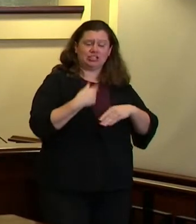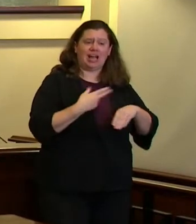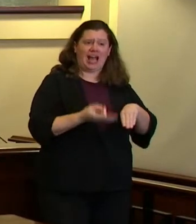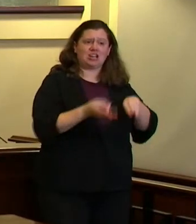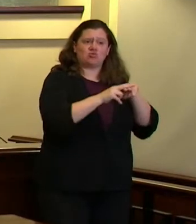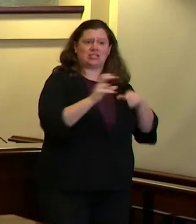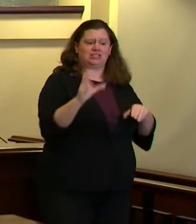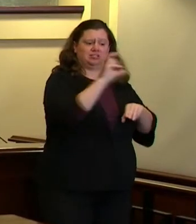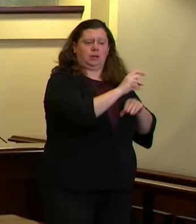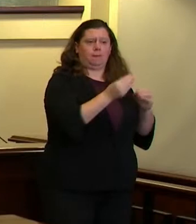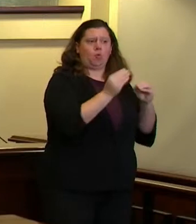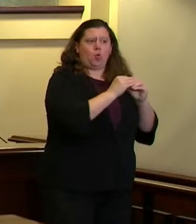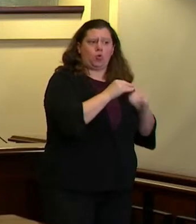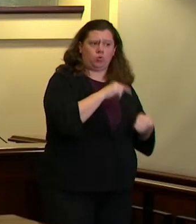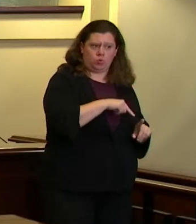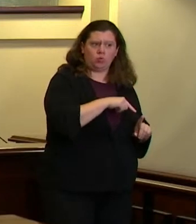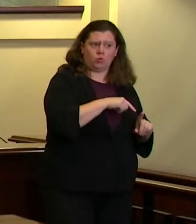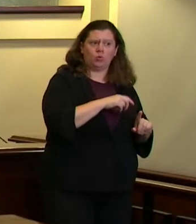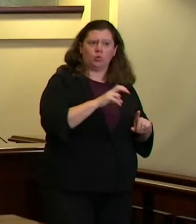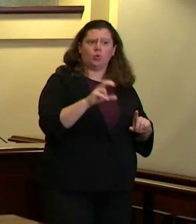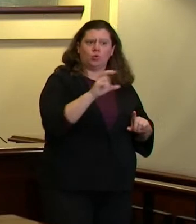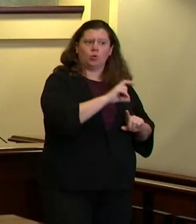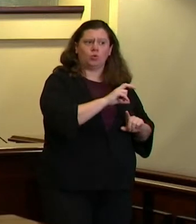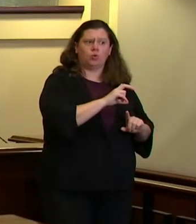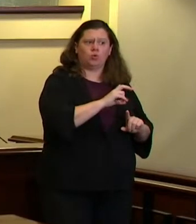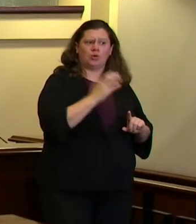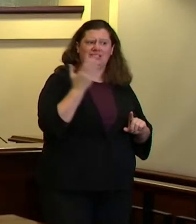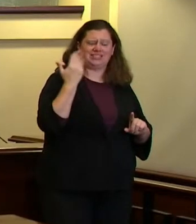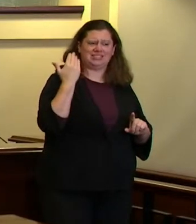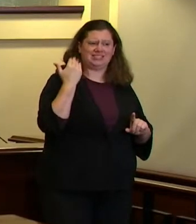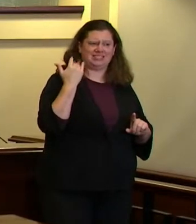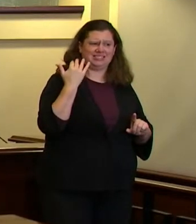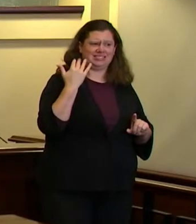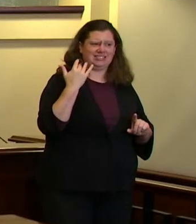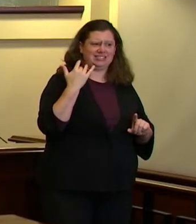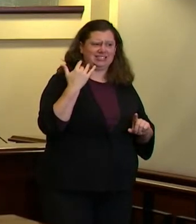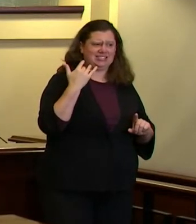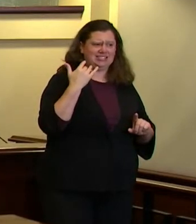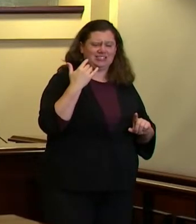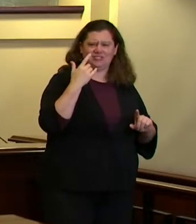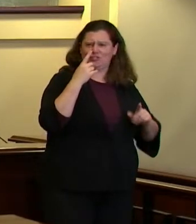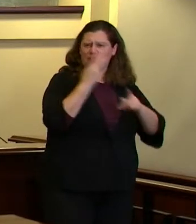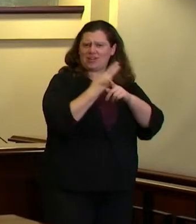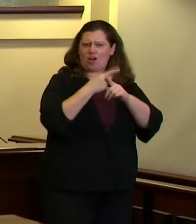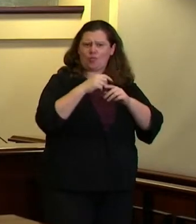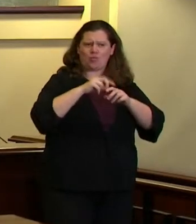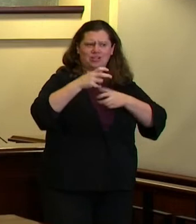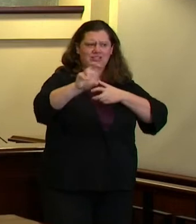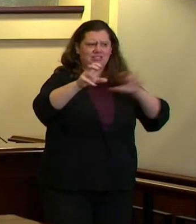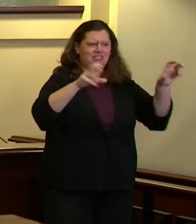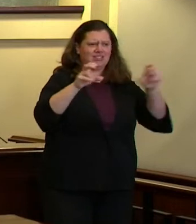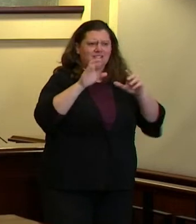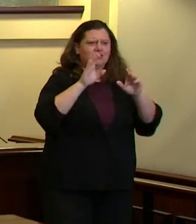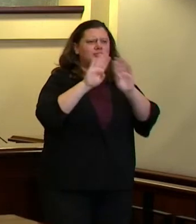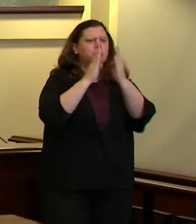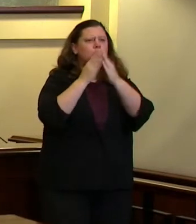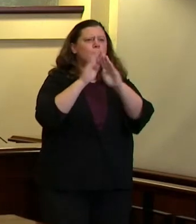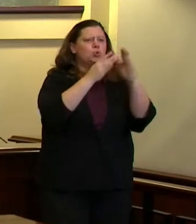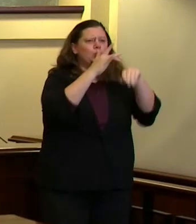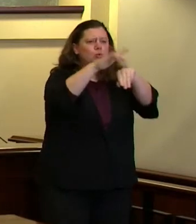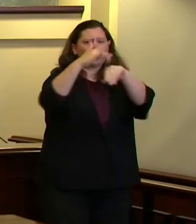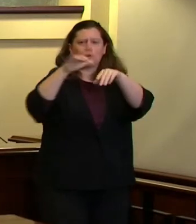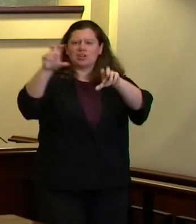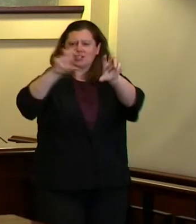budget uh during the recent round of reallocating dollars from the police bureau to the community there were additional